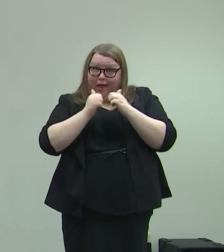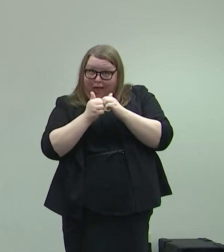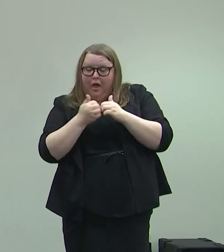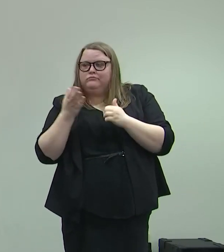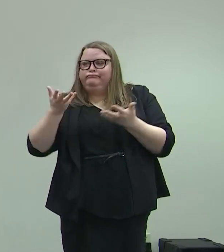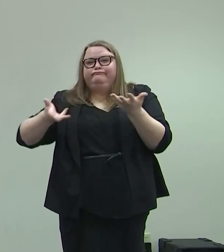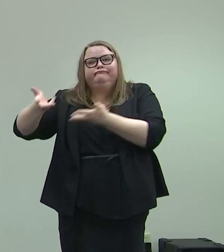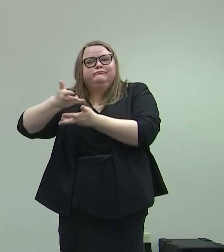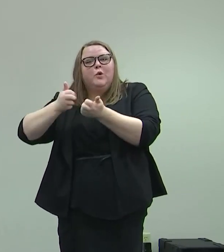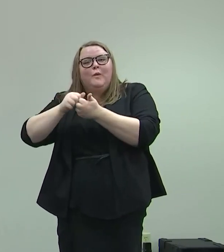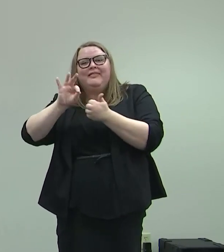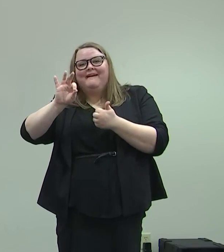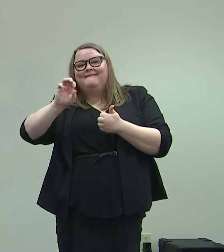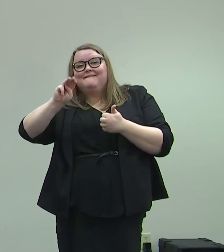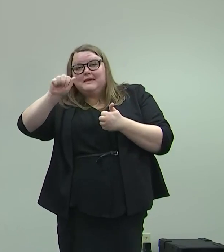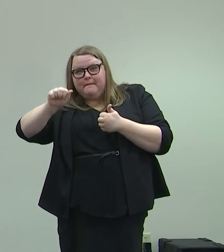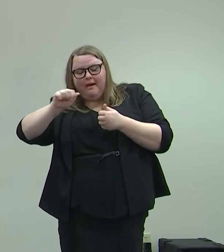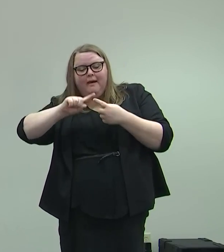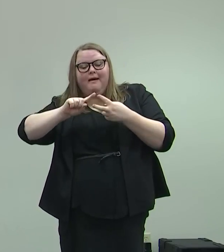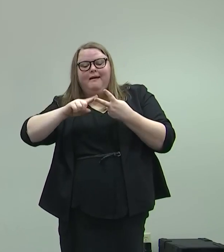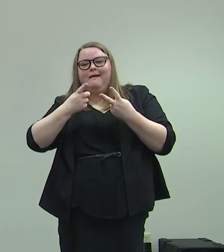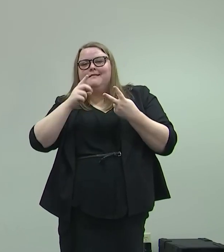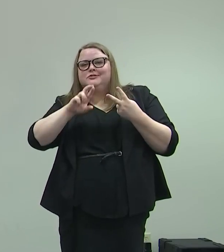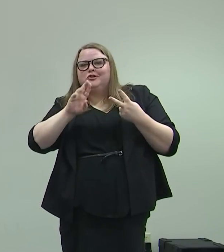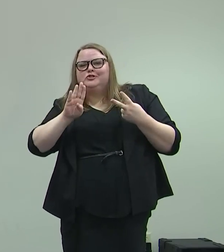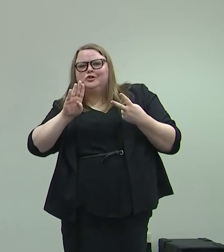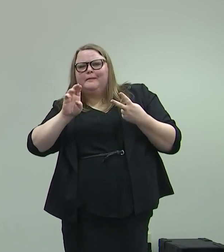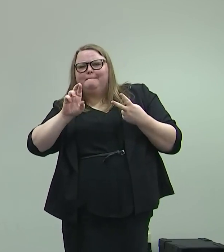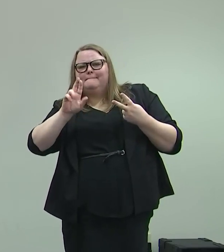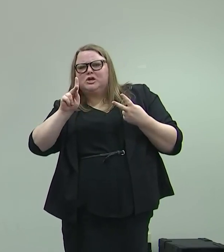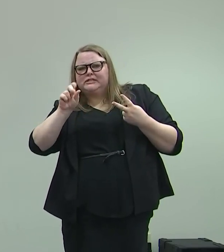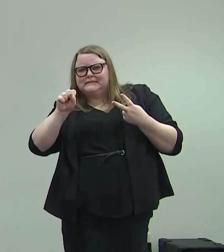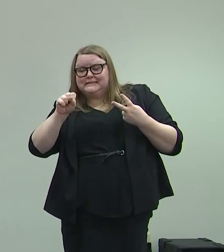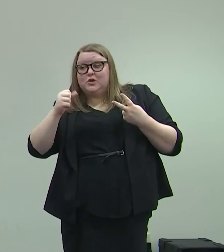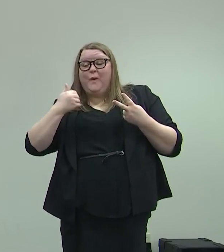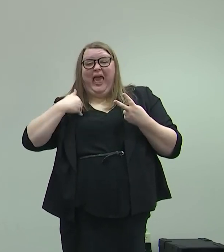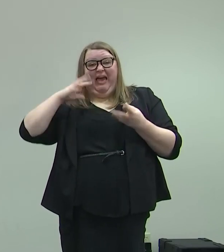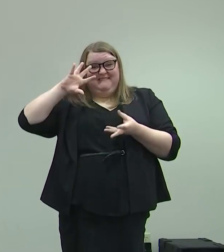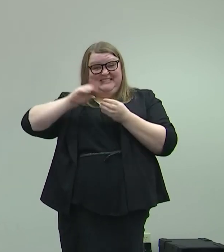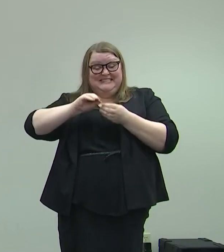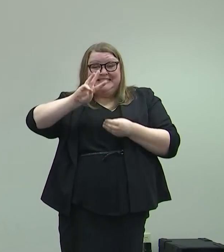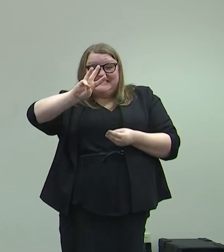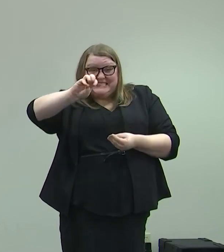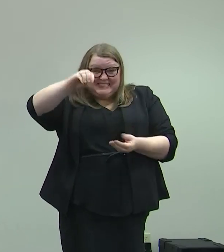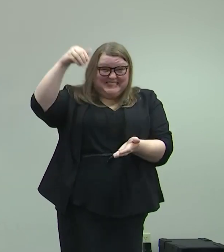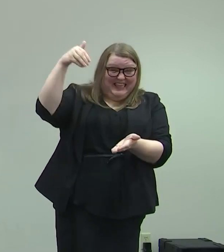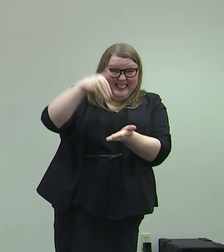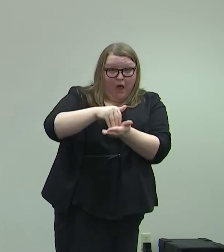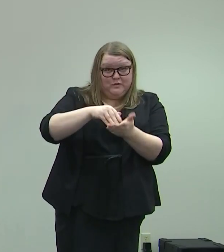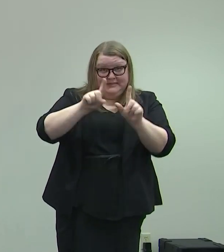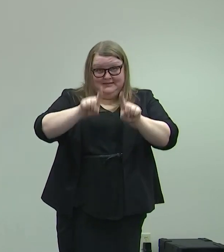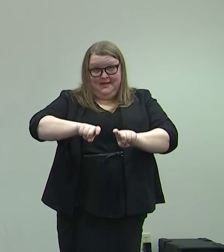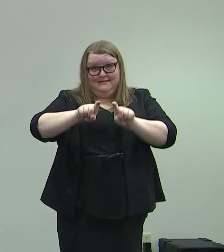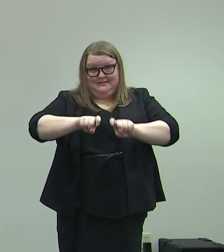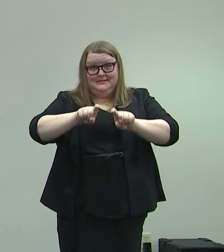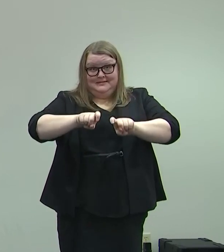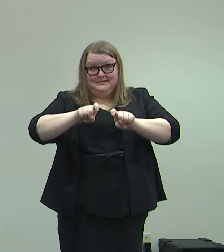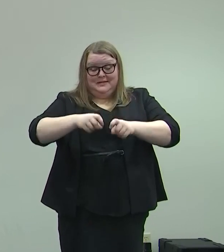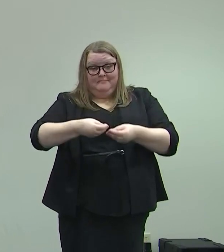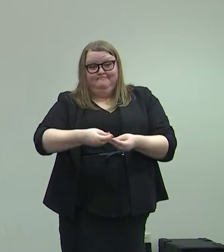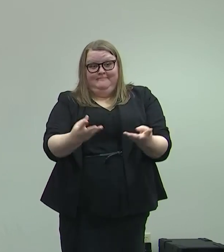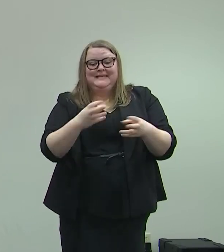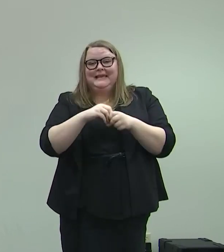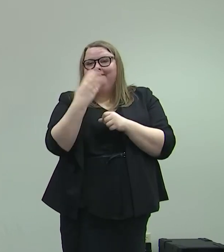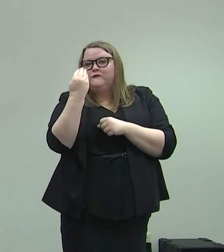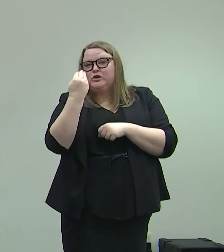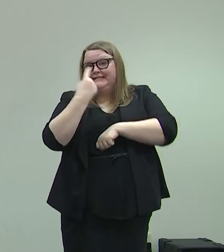and Dr. Birx to have 60,000 tests, 60,000 tests administered in